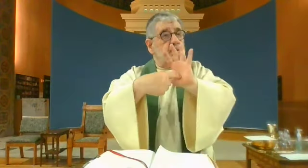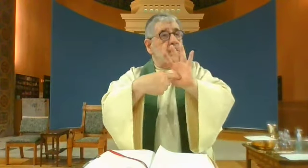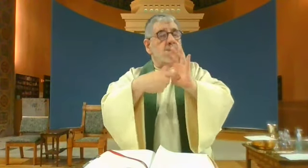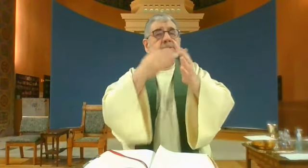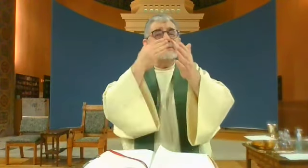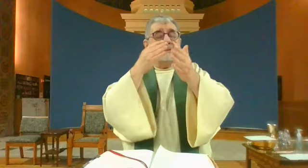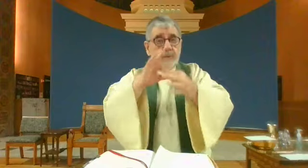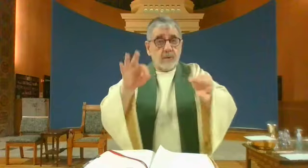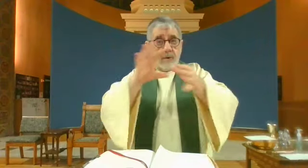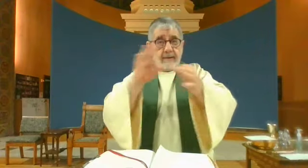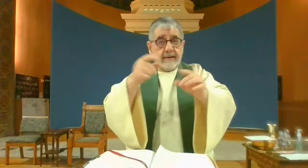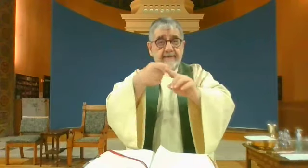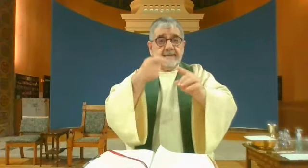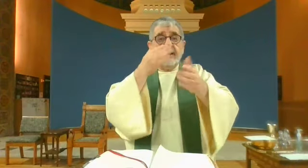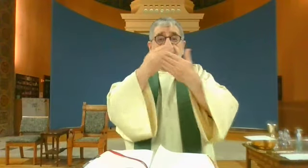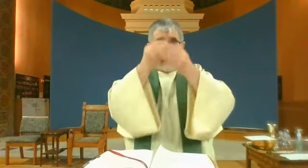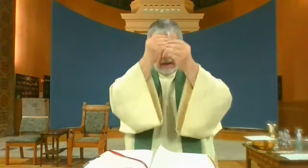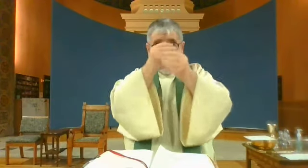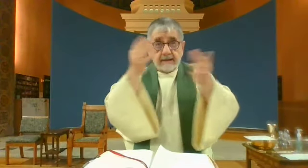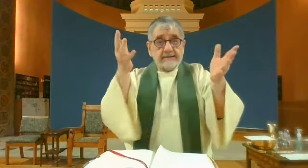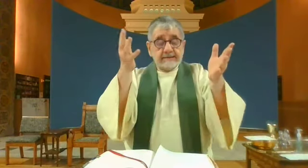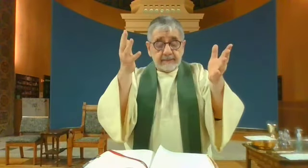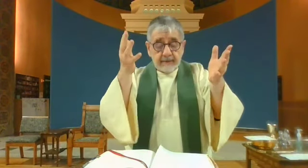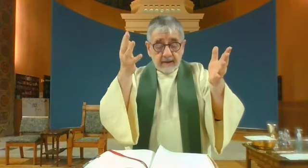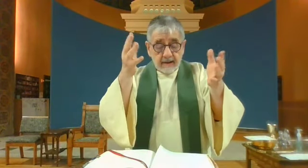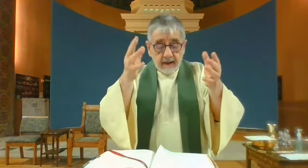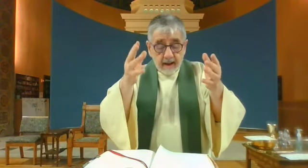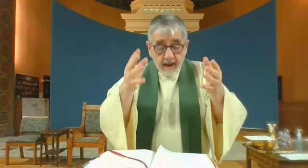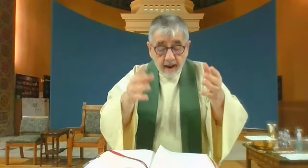And they show the story from the Gospel.